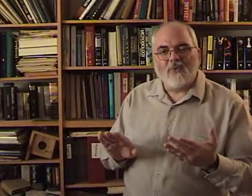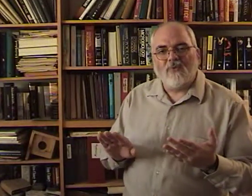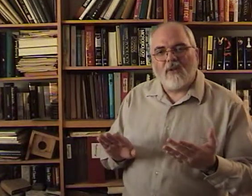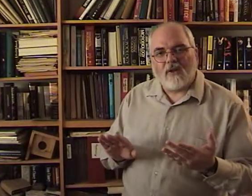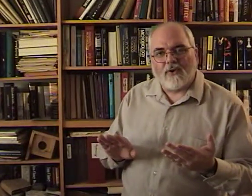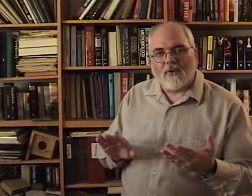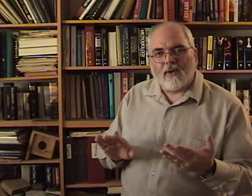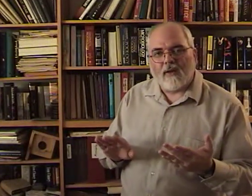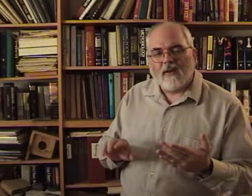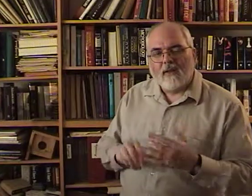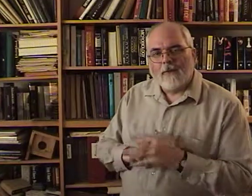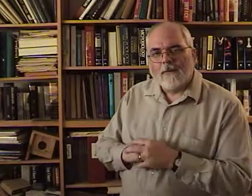victory.